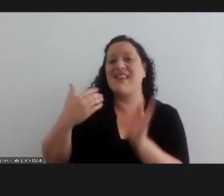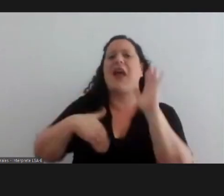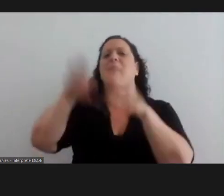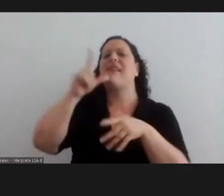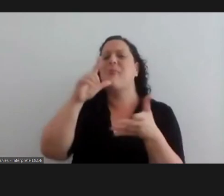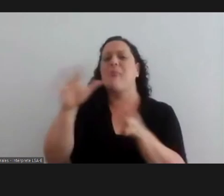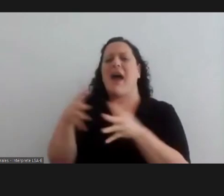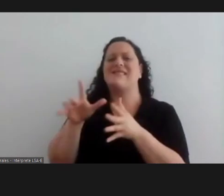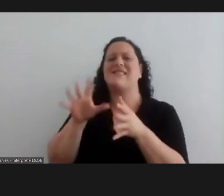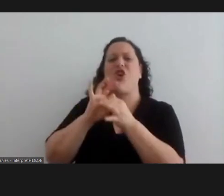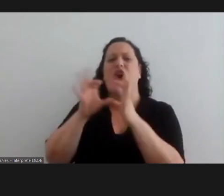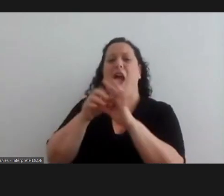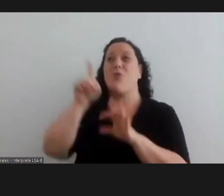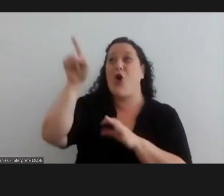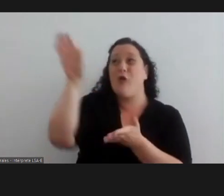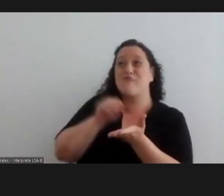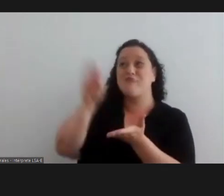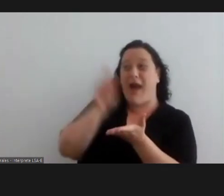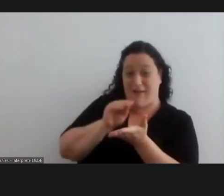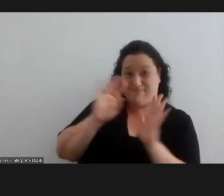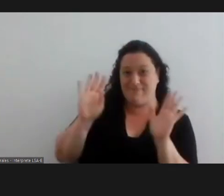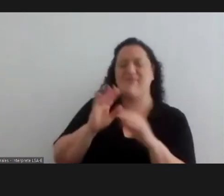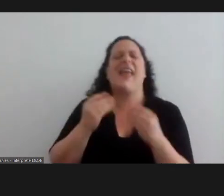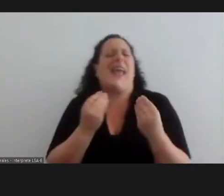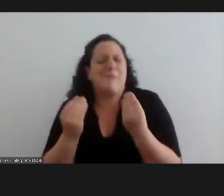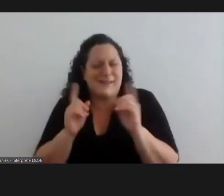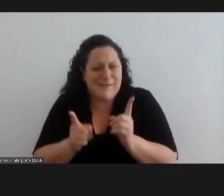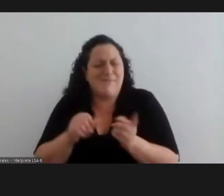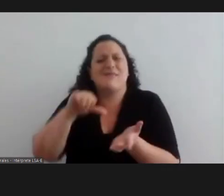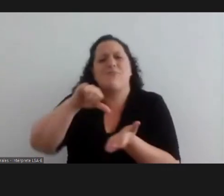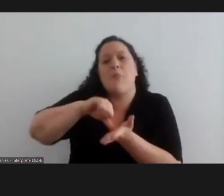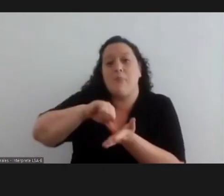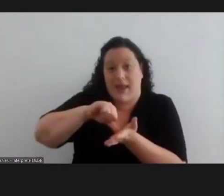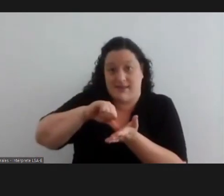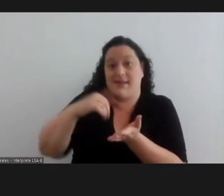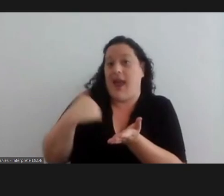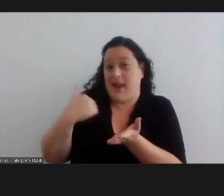happen if a country repeats a message over and over again